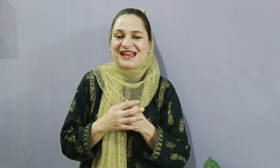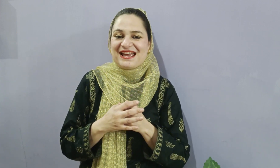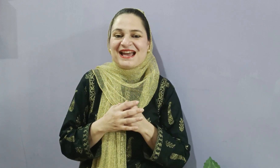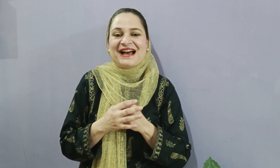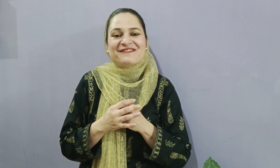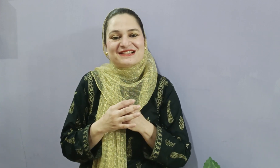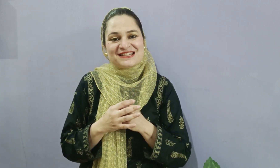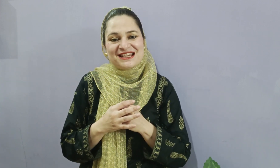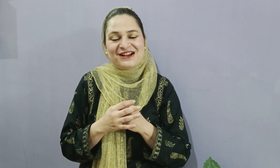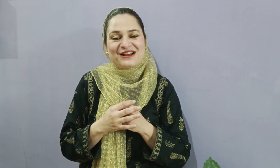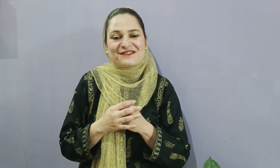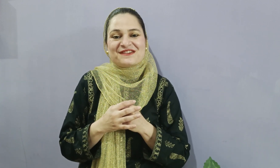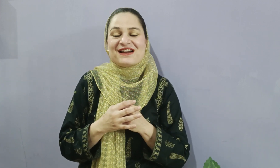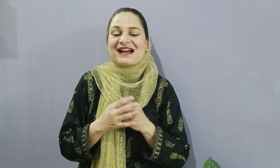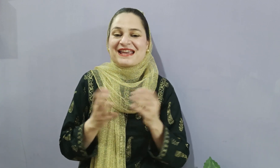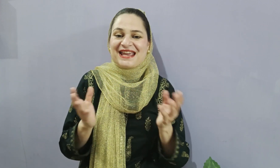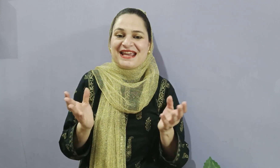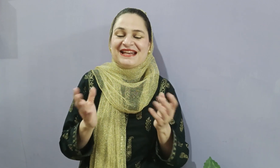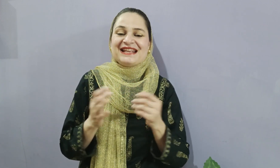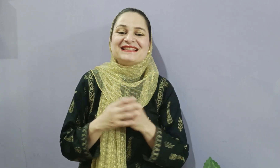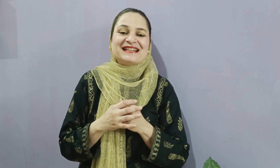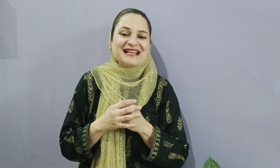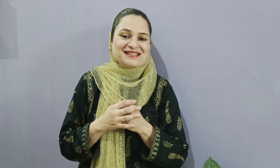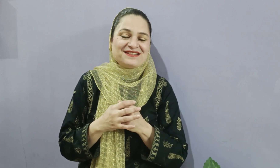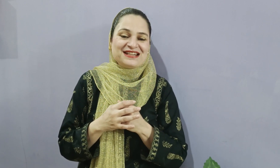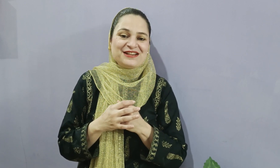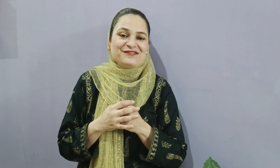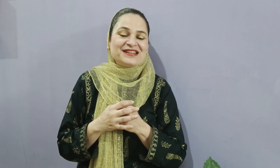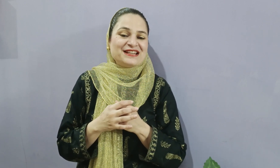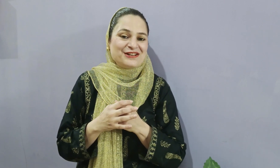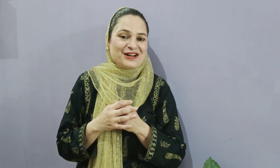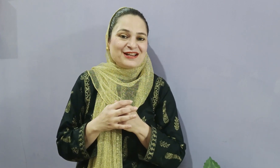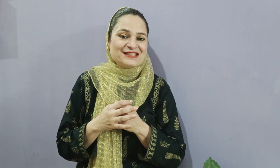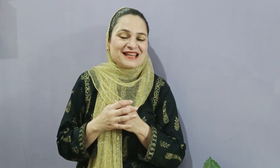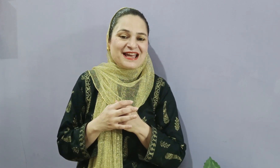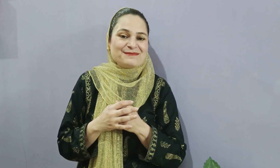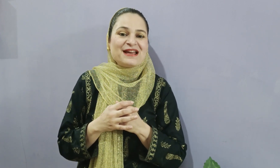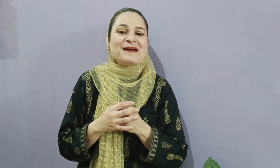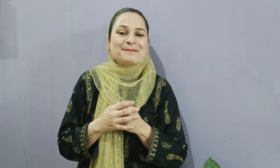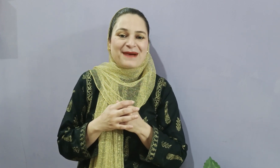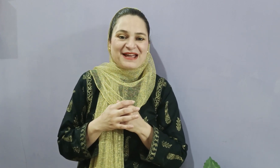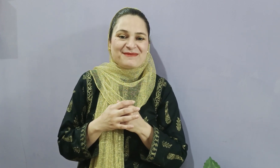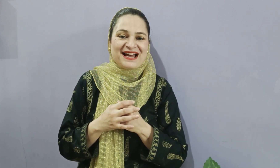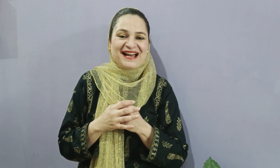okay? I will see all of you again in the next video with a new concept. Bye bye!